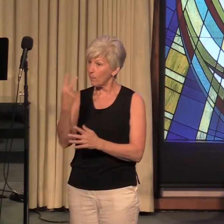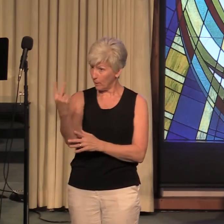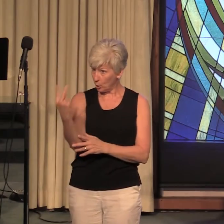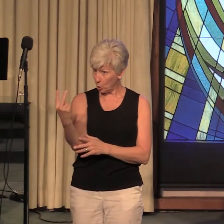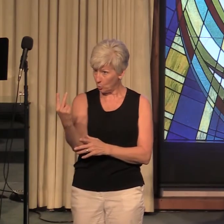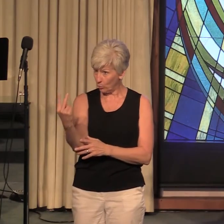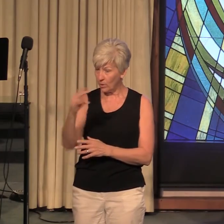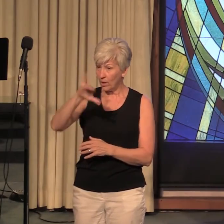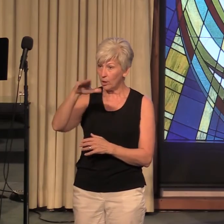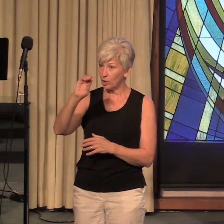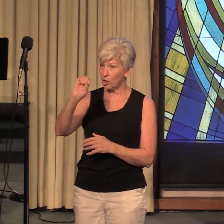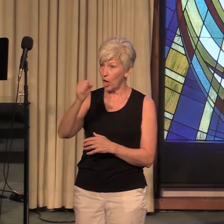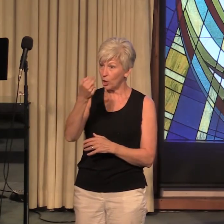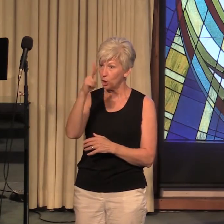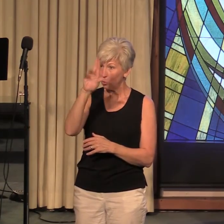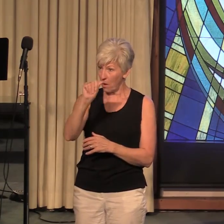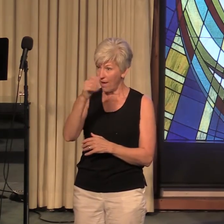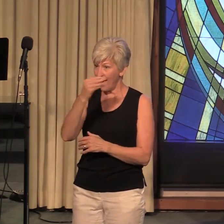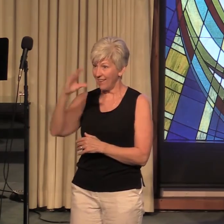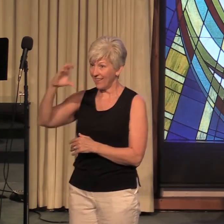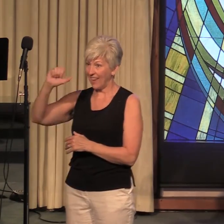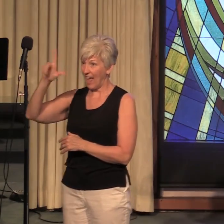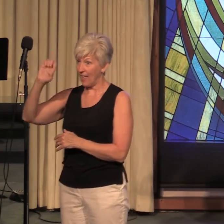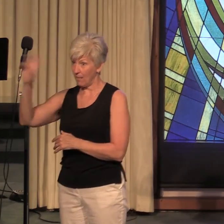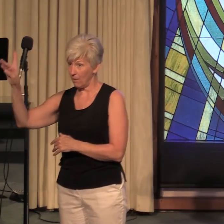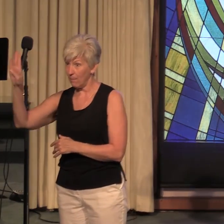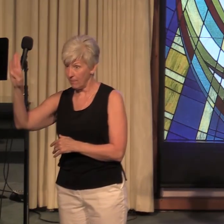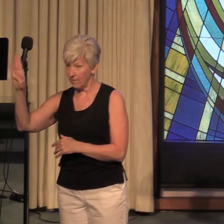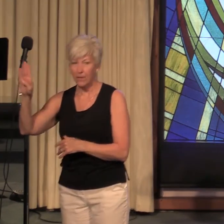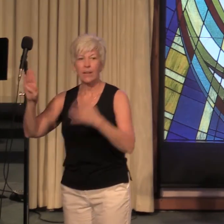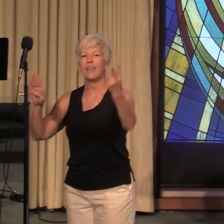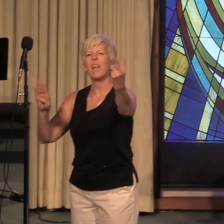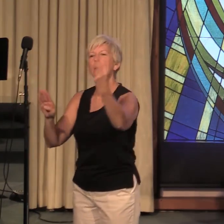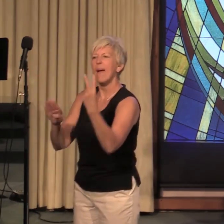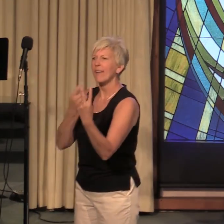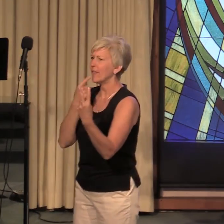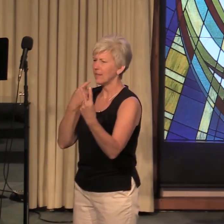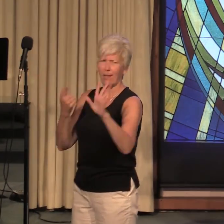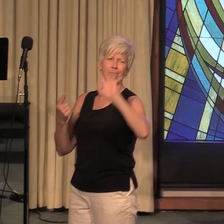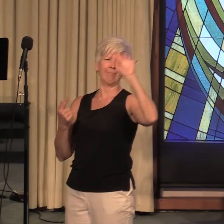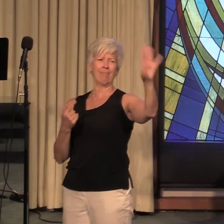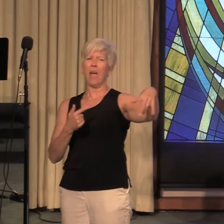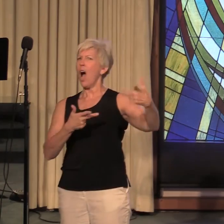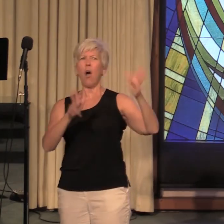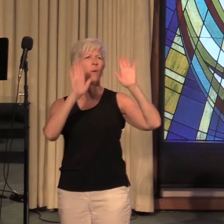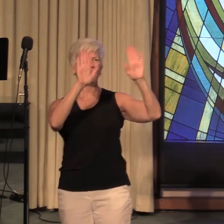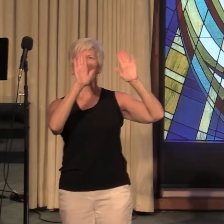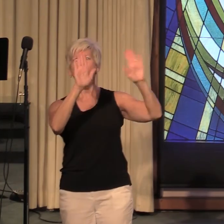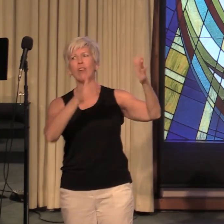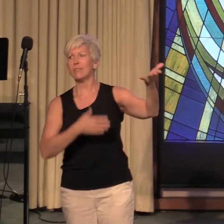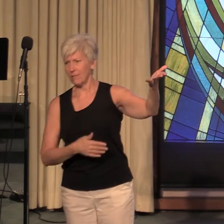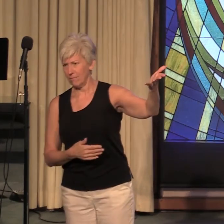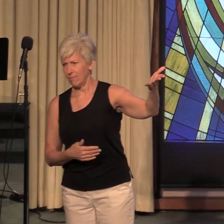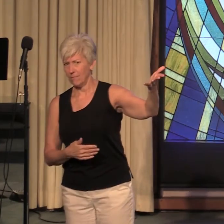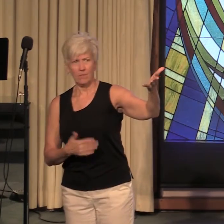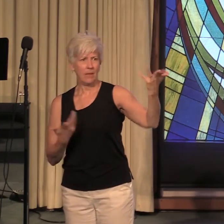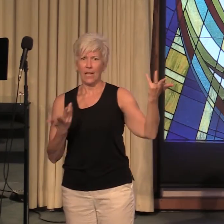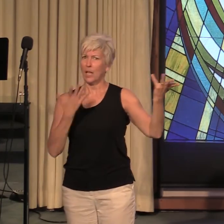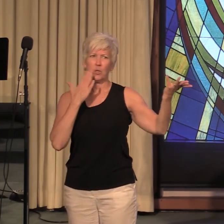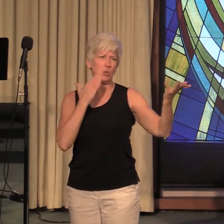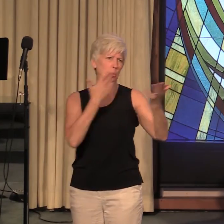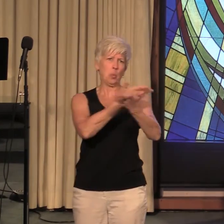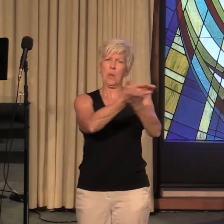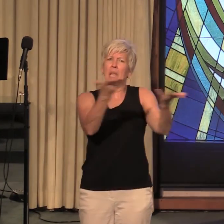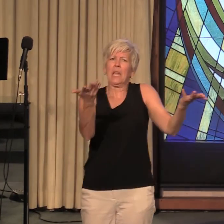Joshua and Caleb came back and said the place flows with milk and honey it's awesome now it is occupied but it's a great place